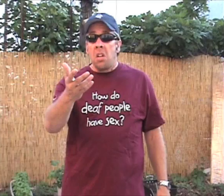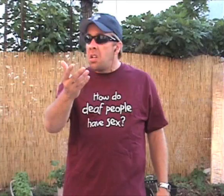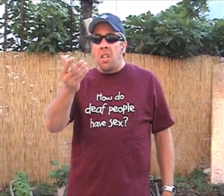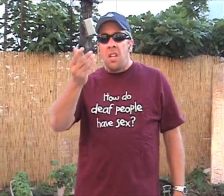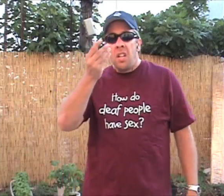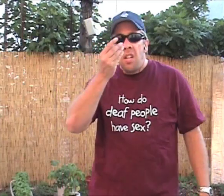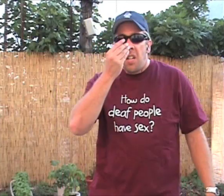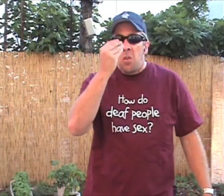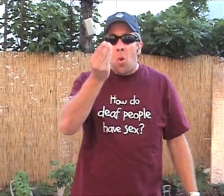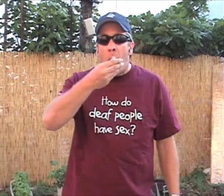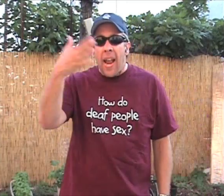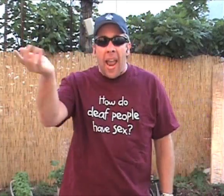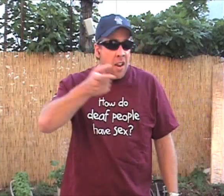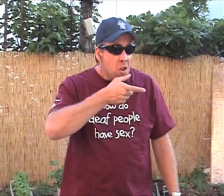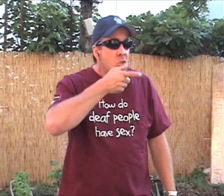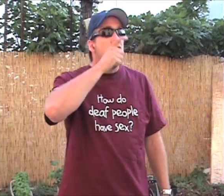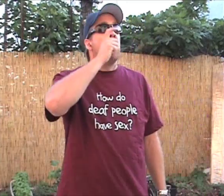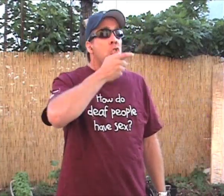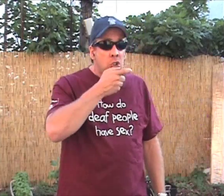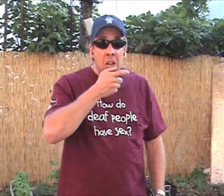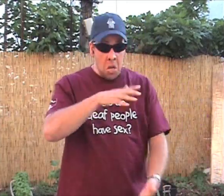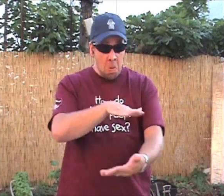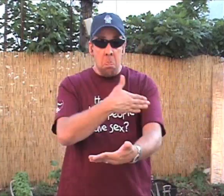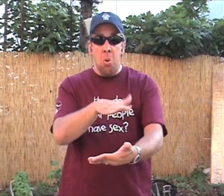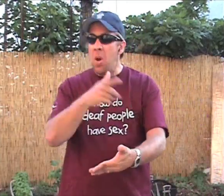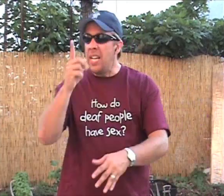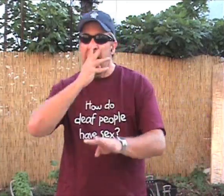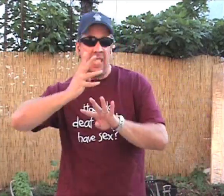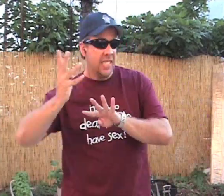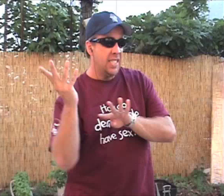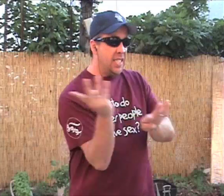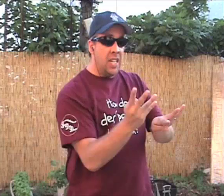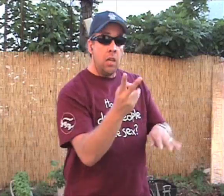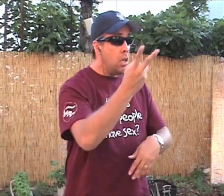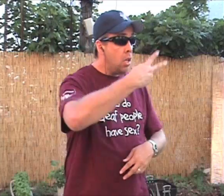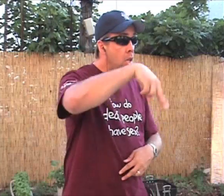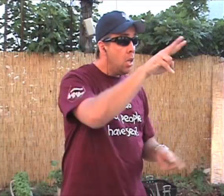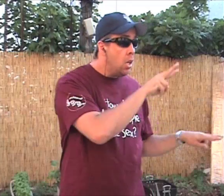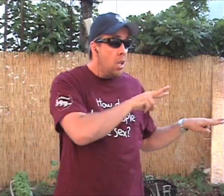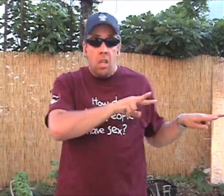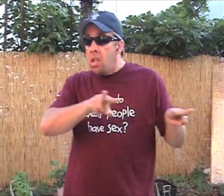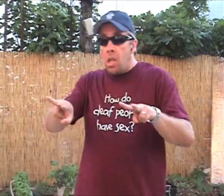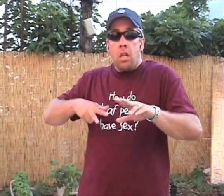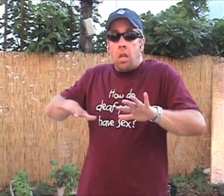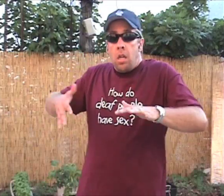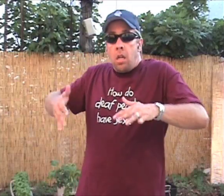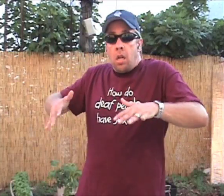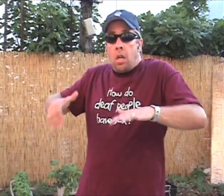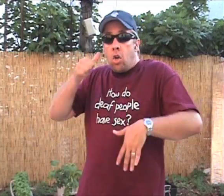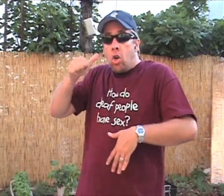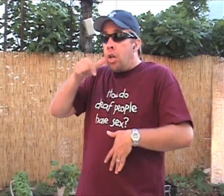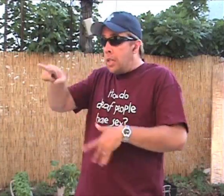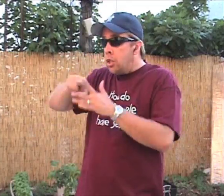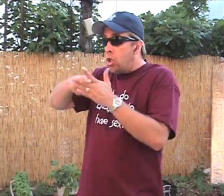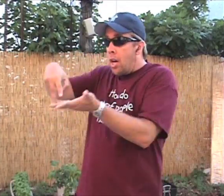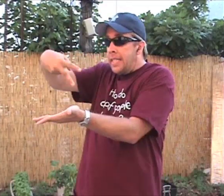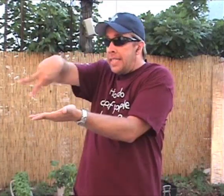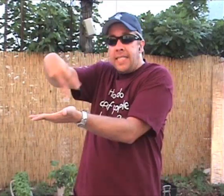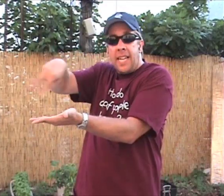We don't care about the drinkin' Barely listen to the band, our hands They start to shakin' when she gets the urge